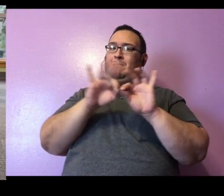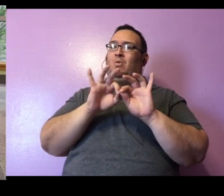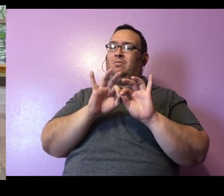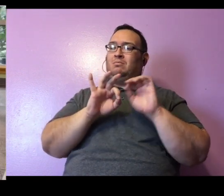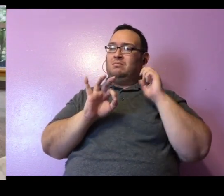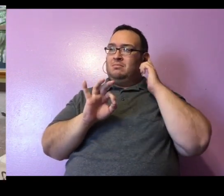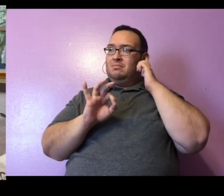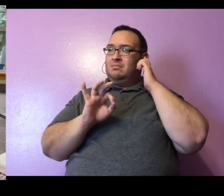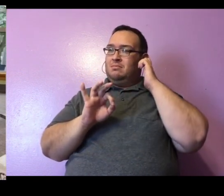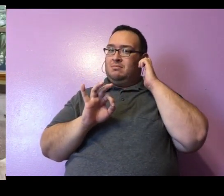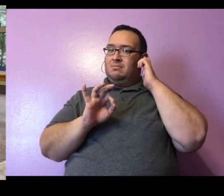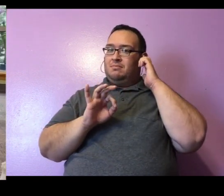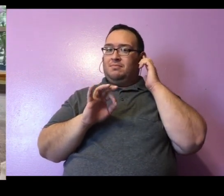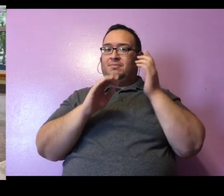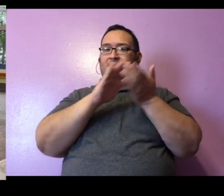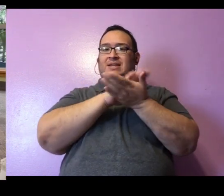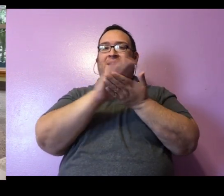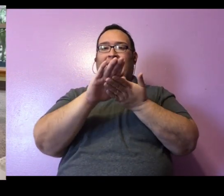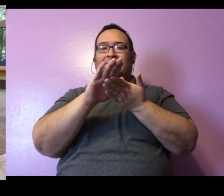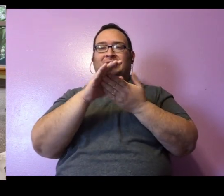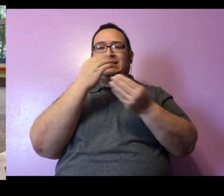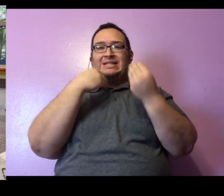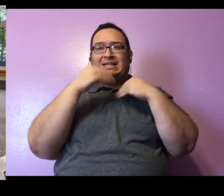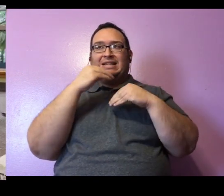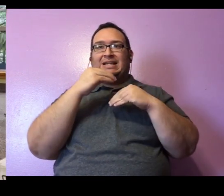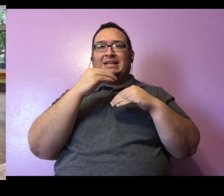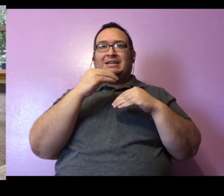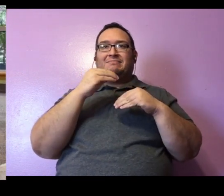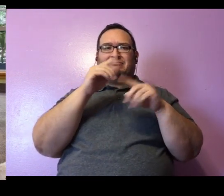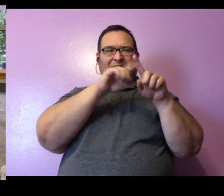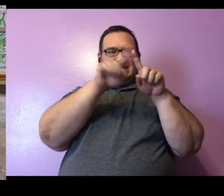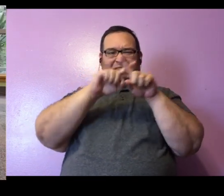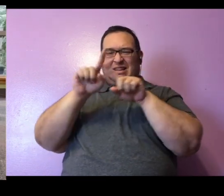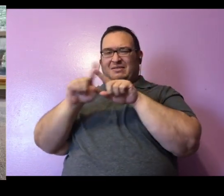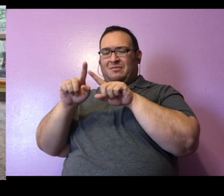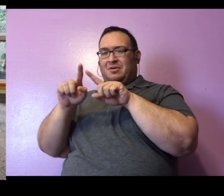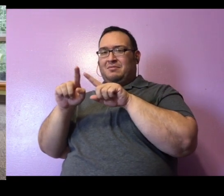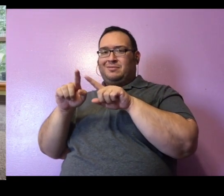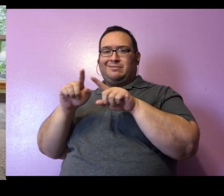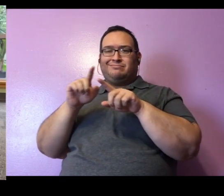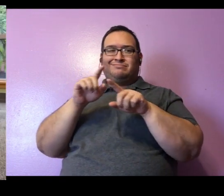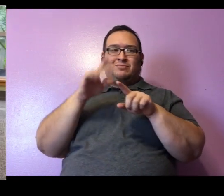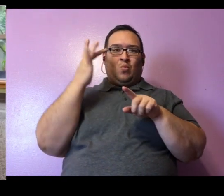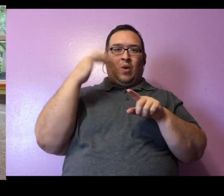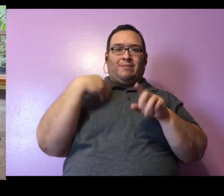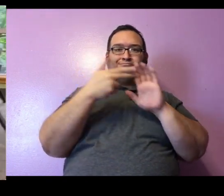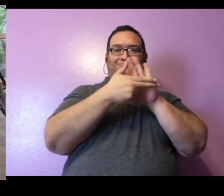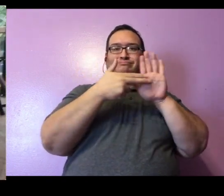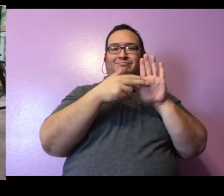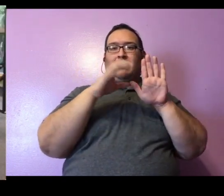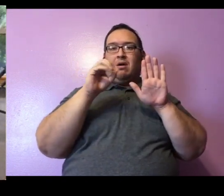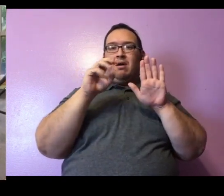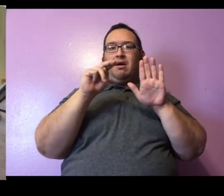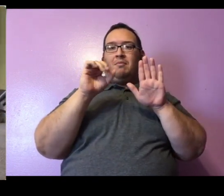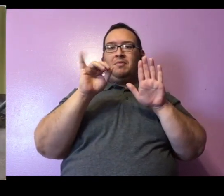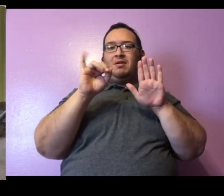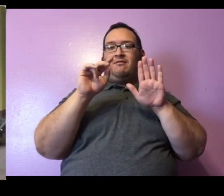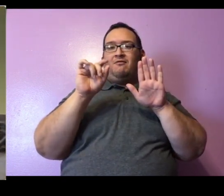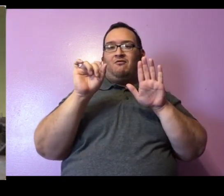It's nice to eat different things every day as new omnivores do. Yes. So you were saying Erin she's got those teeny eyes. She's got those teeny eyes.